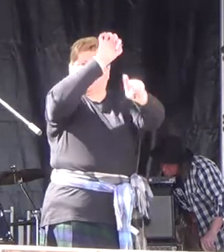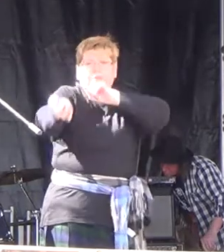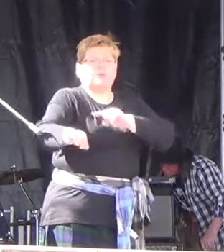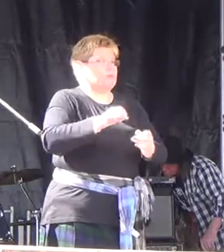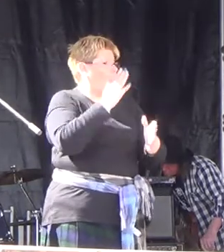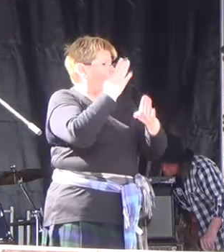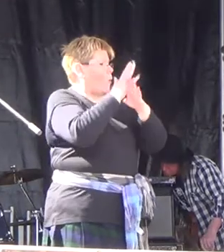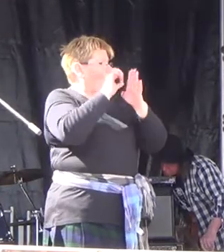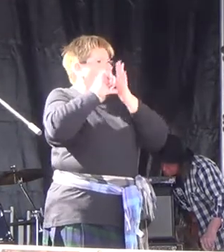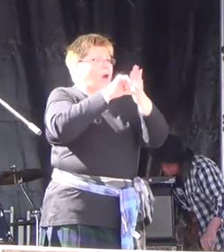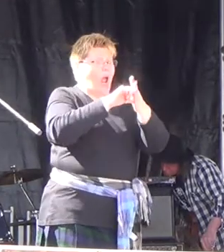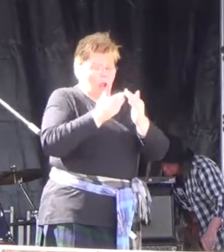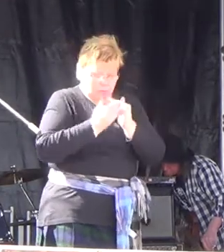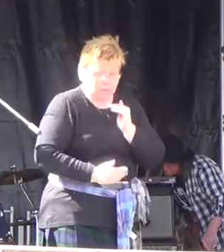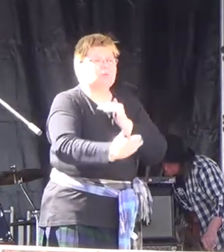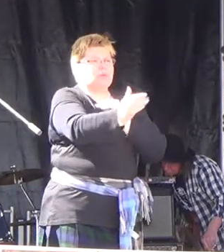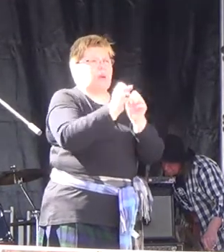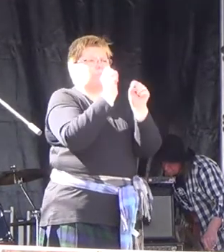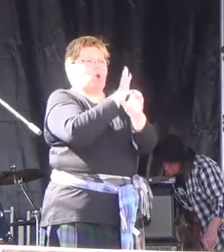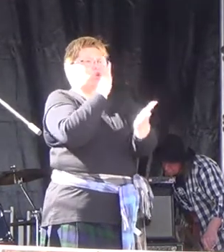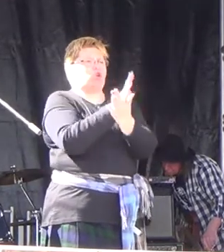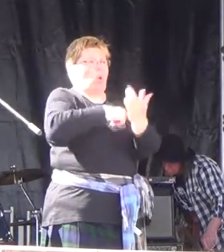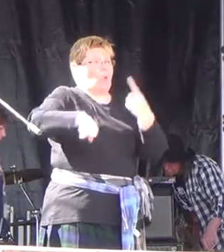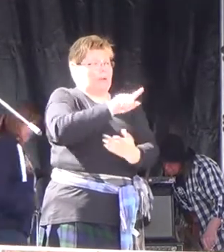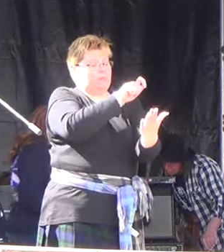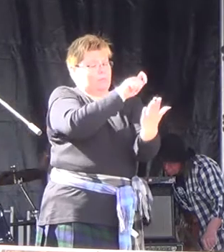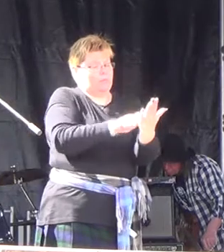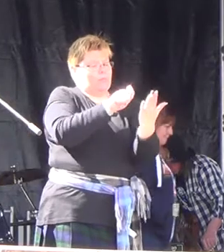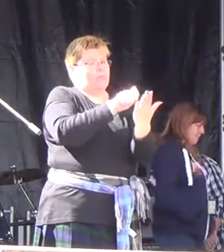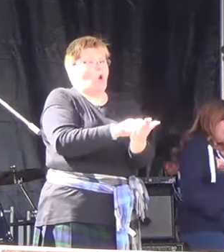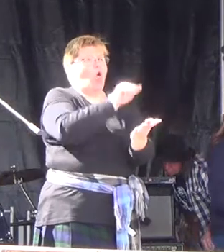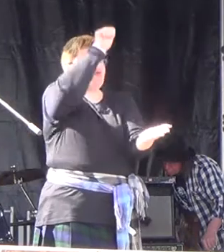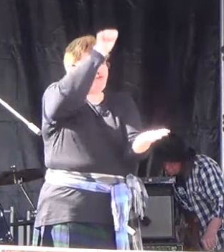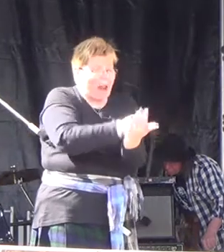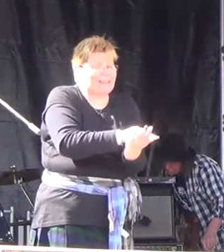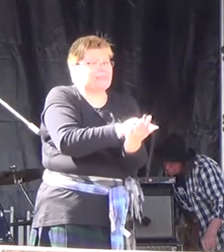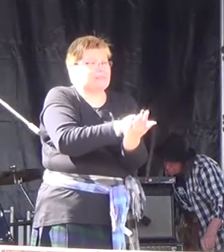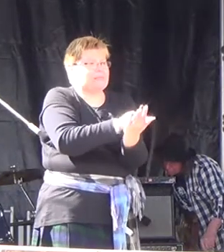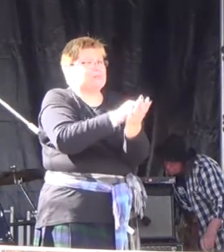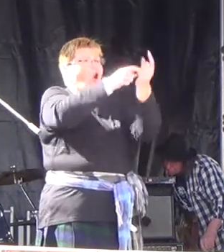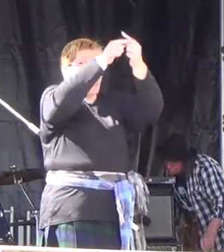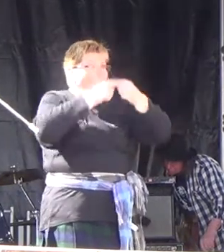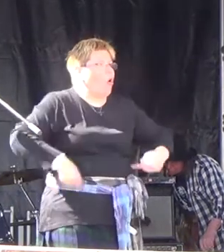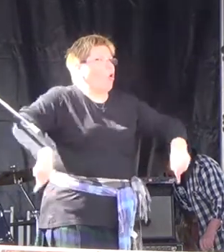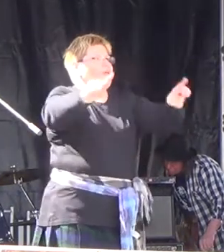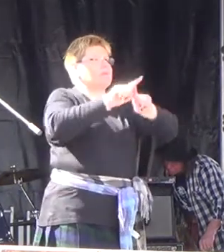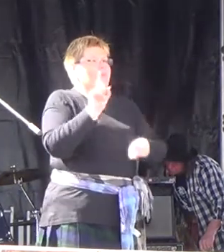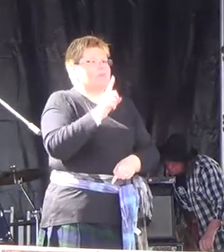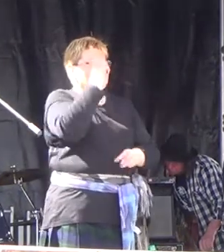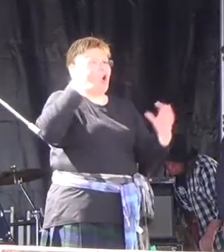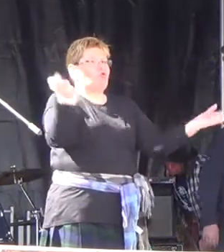Let us work hard in the next 10 days to make sure we put our cross in the right bit of paper. All of us first, a